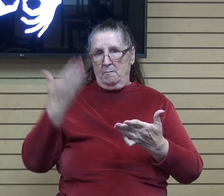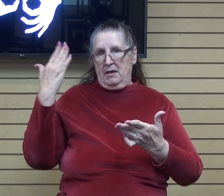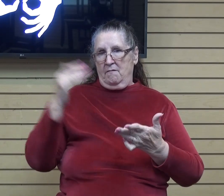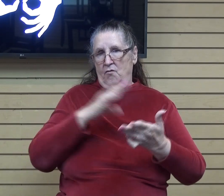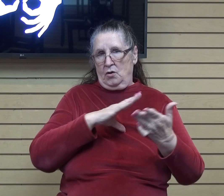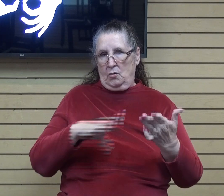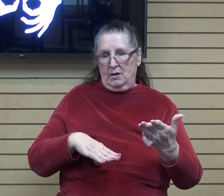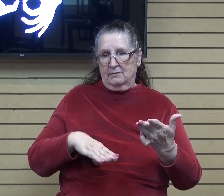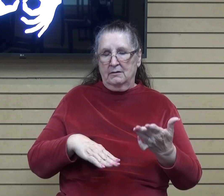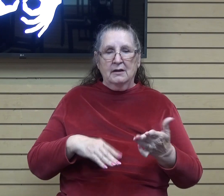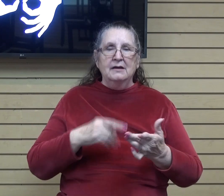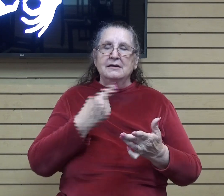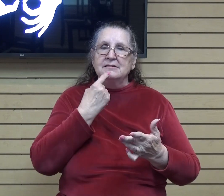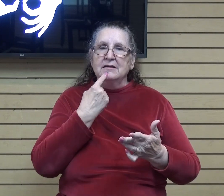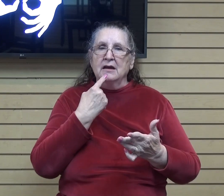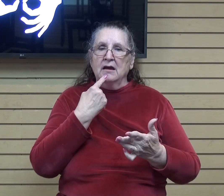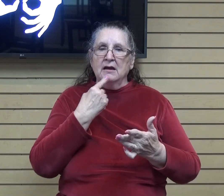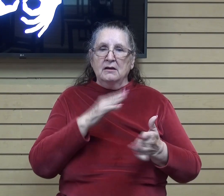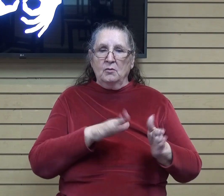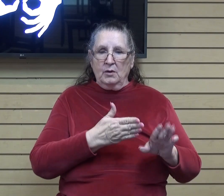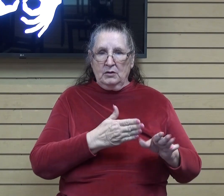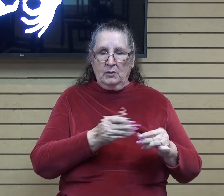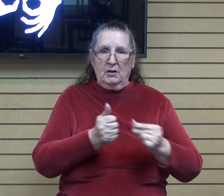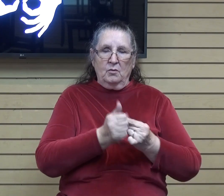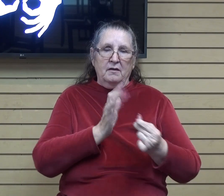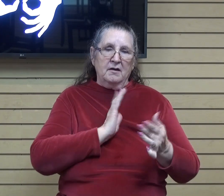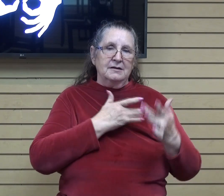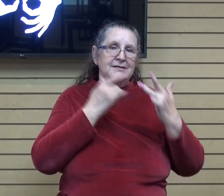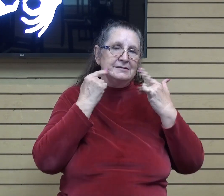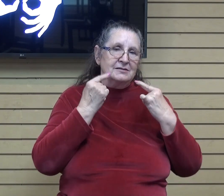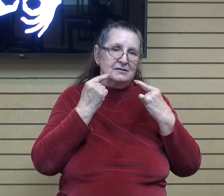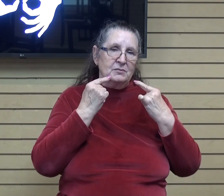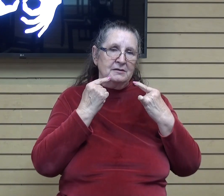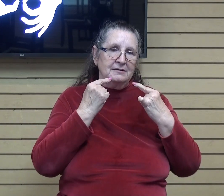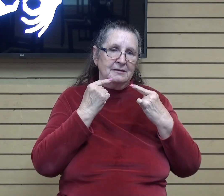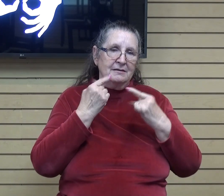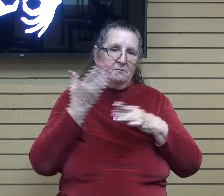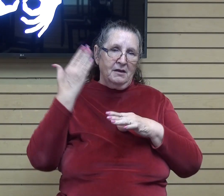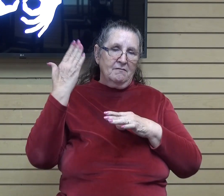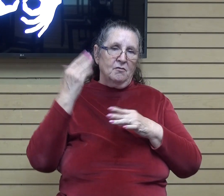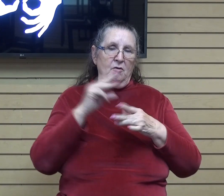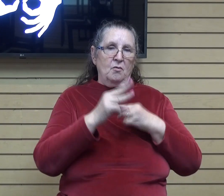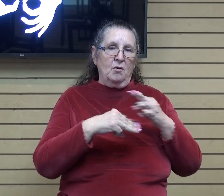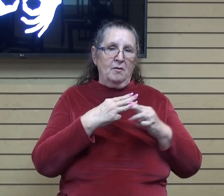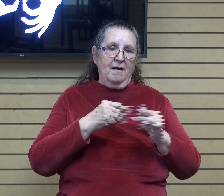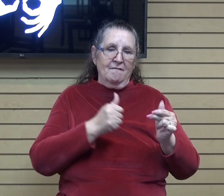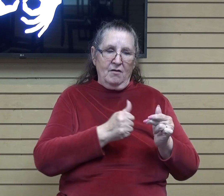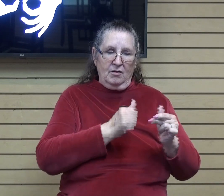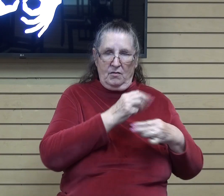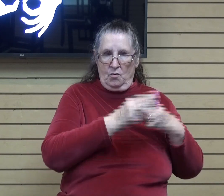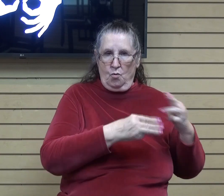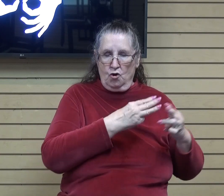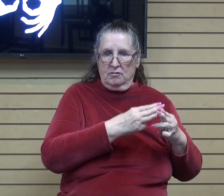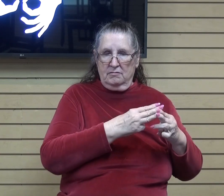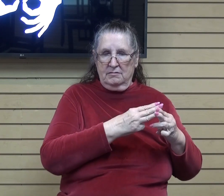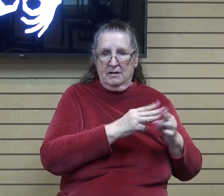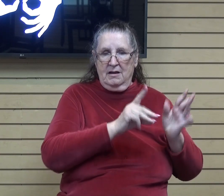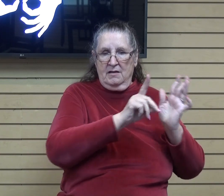What does it say? We were dead in trespasses and sins that we once walked, following the world, following the prince of the power of the air,